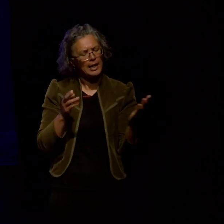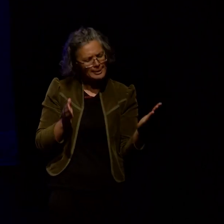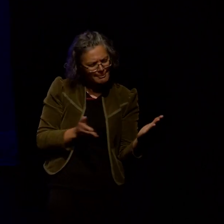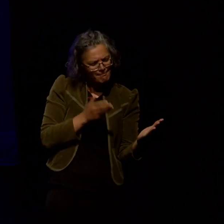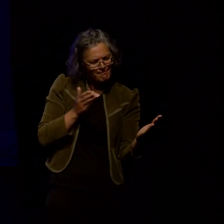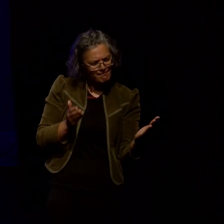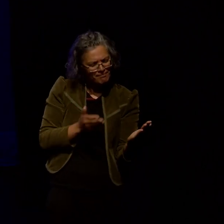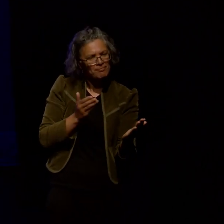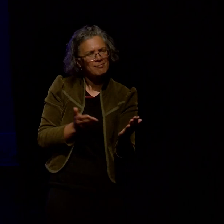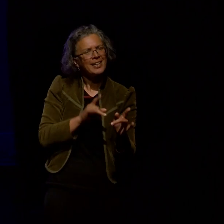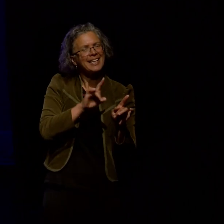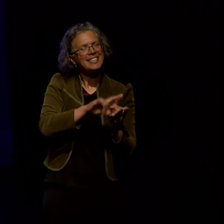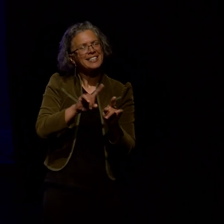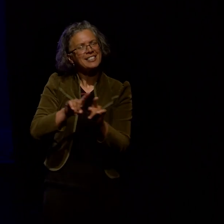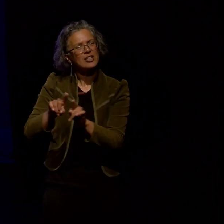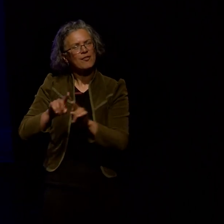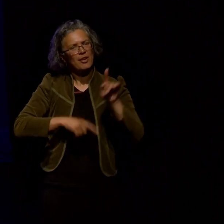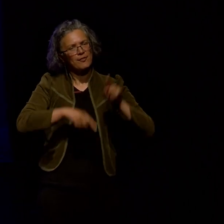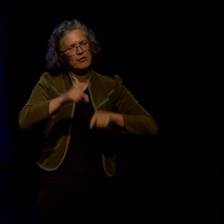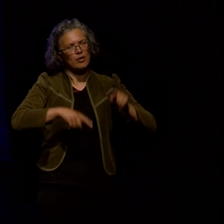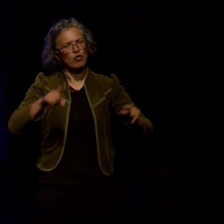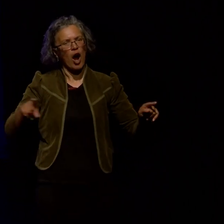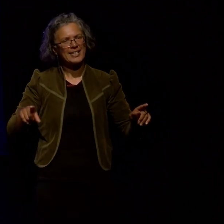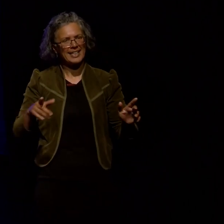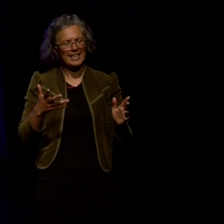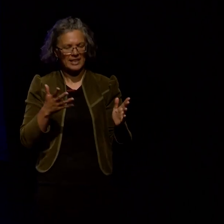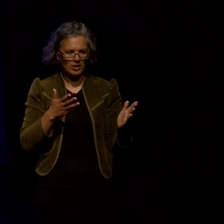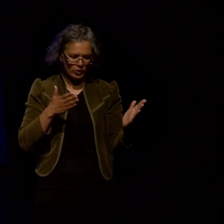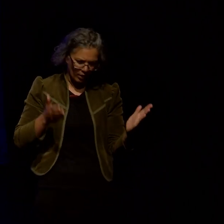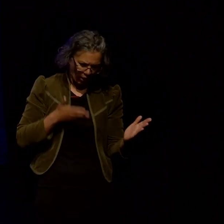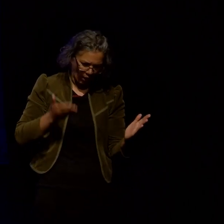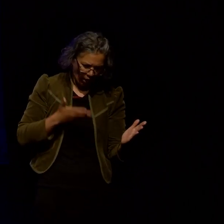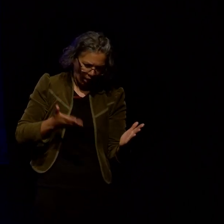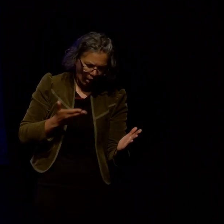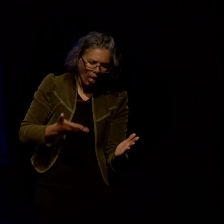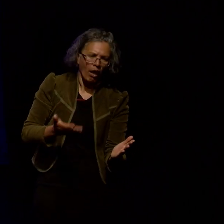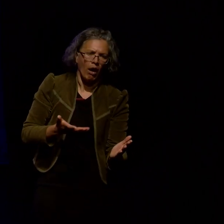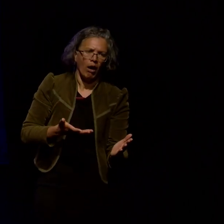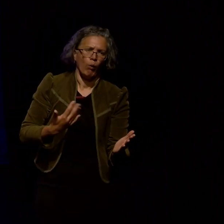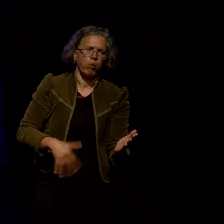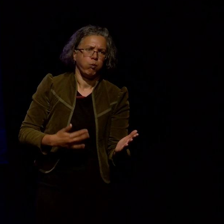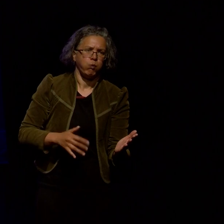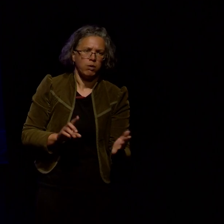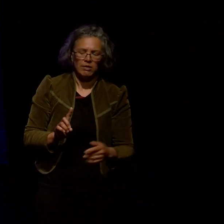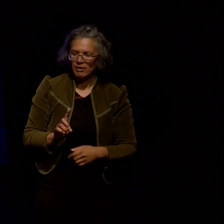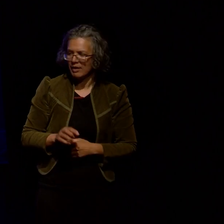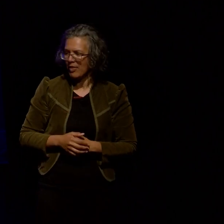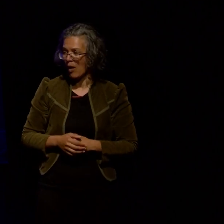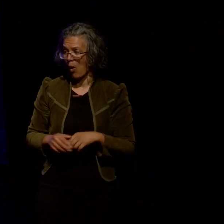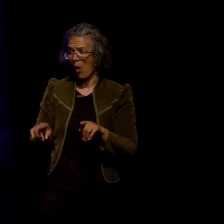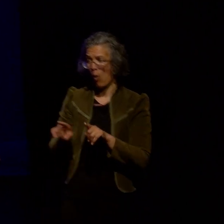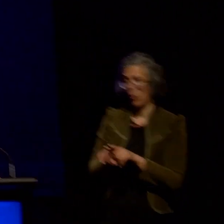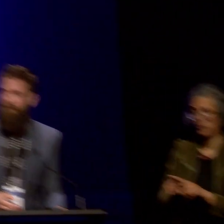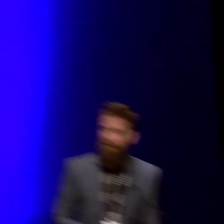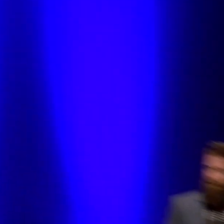break the flow and not be so relentless in the pace the other thing that we did was add a few spreads like